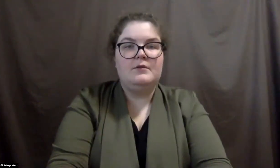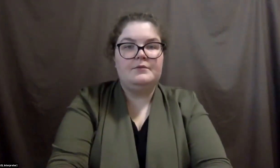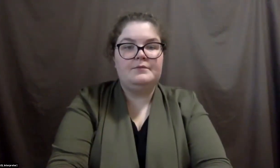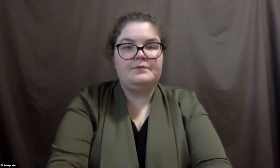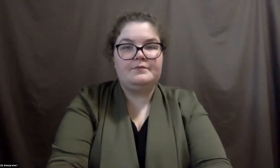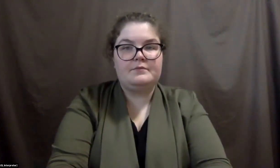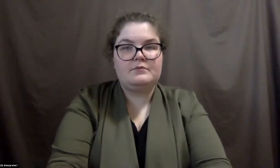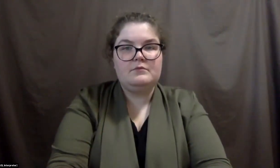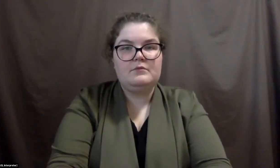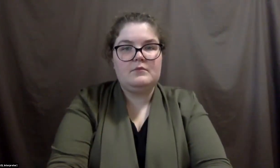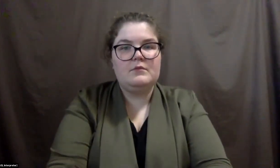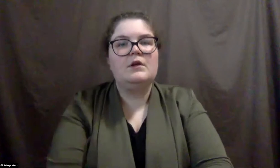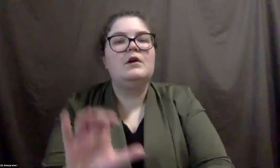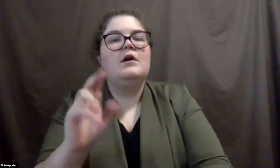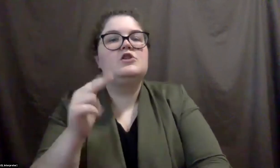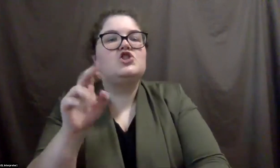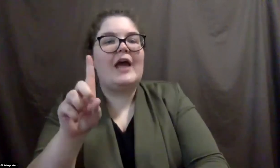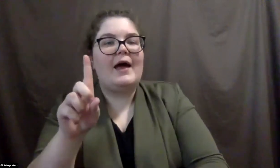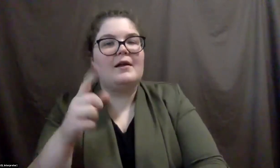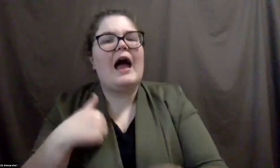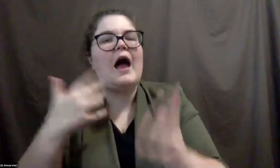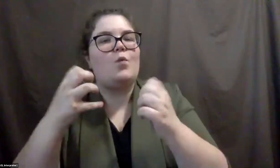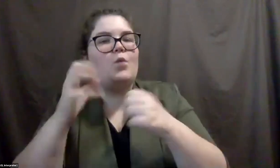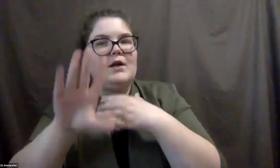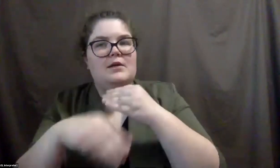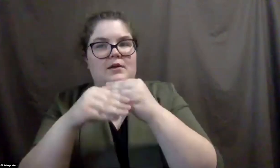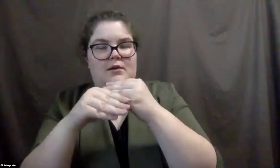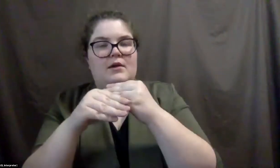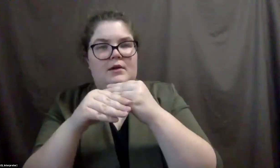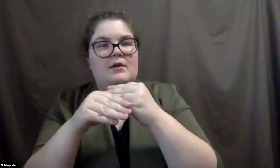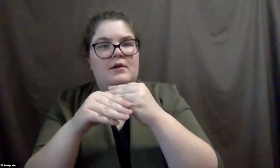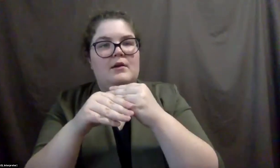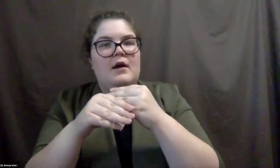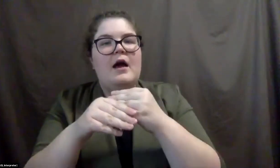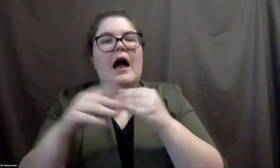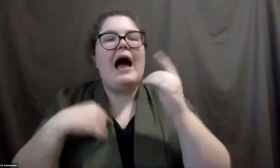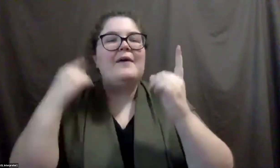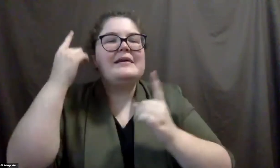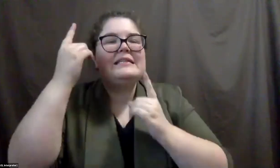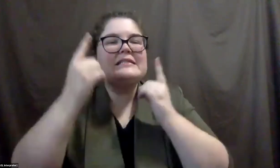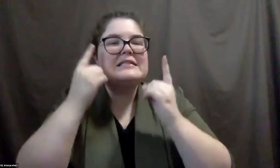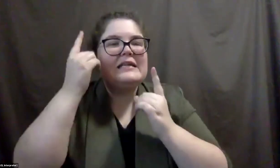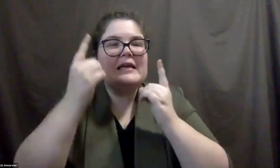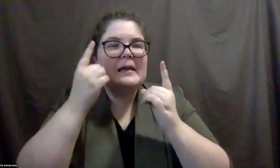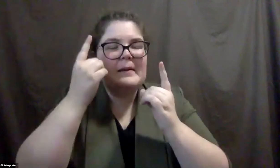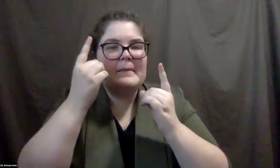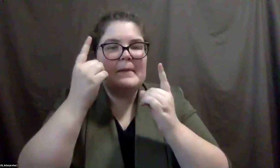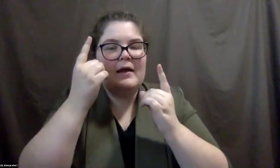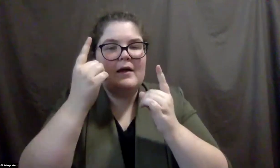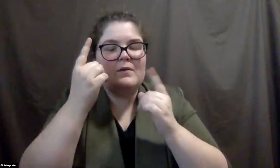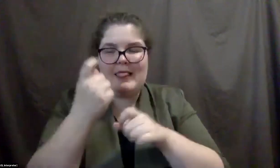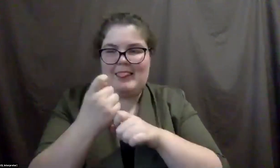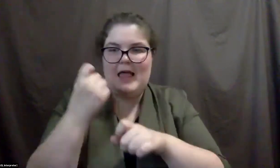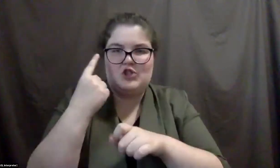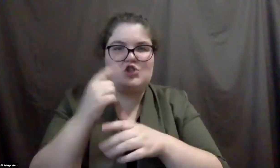Um, I just want to kind of add onto that. Uh, I, I, I, was thinking of a recent trip I made, well, not recent, it was last year, um,